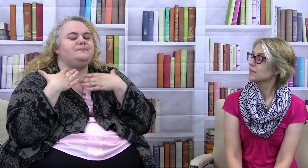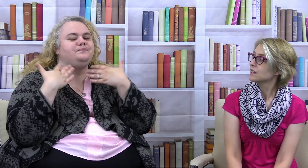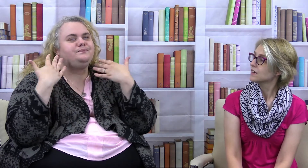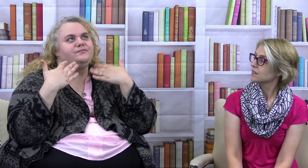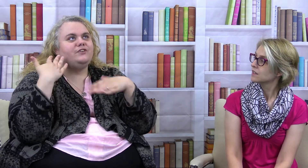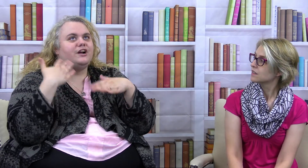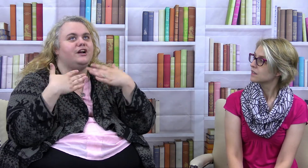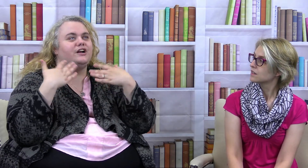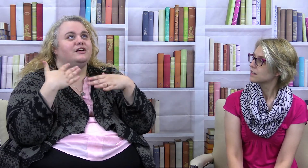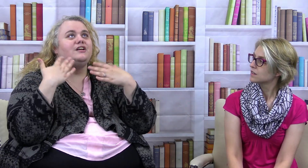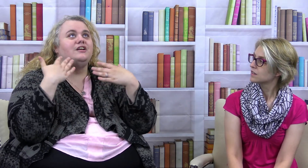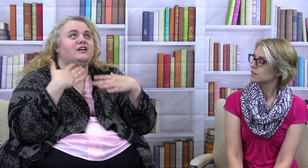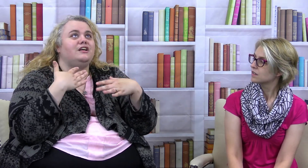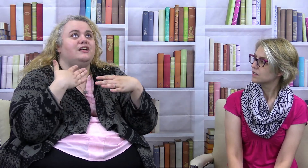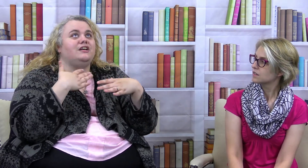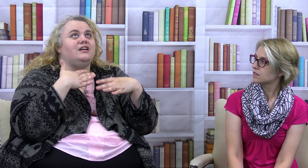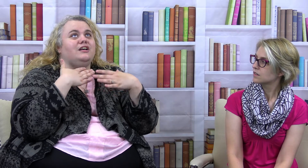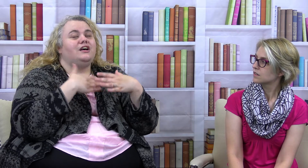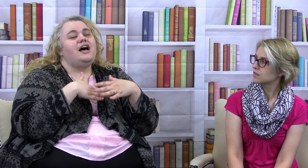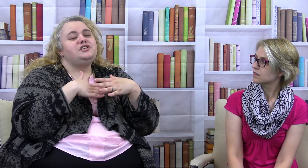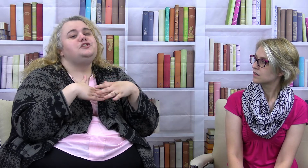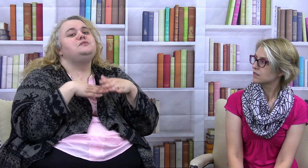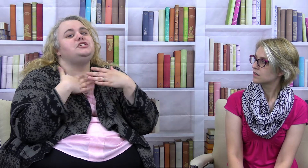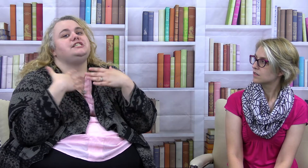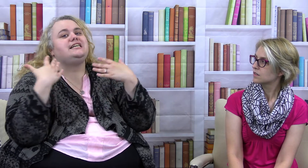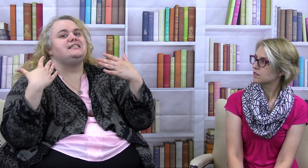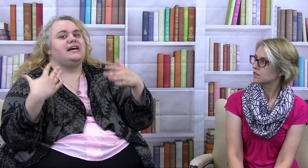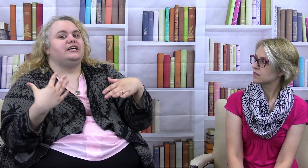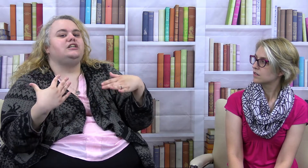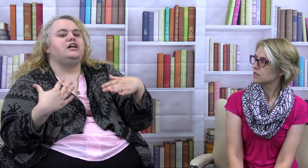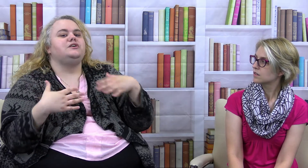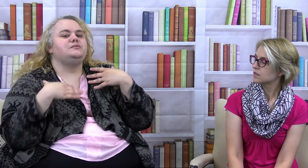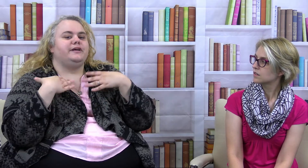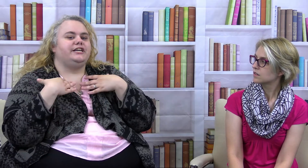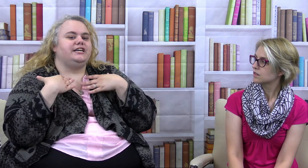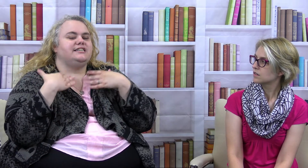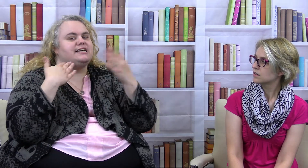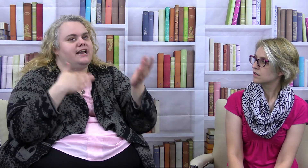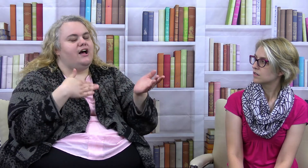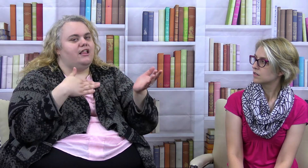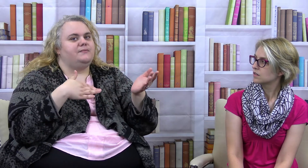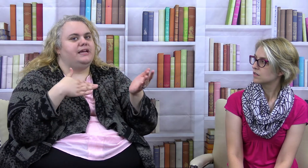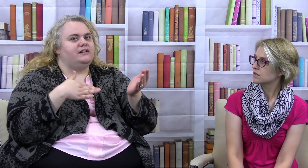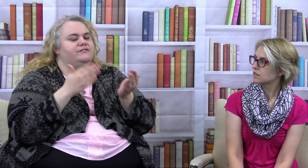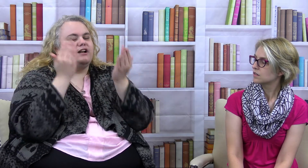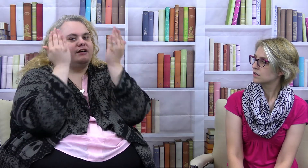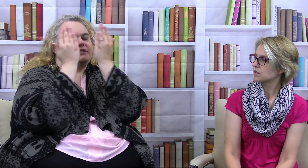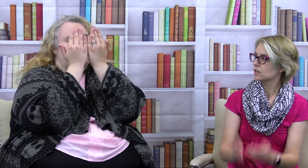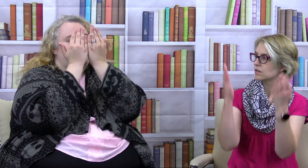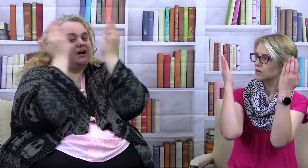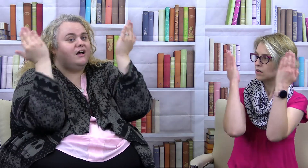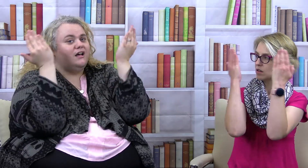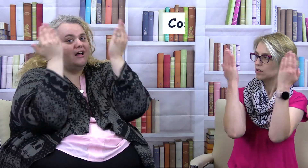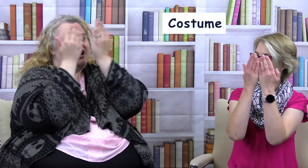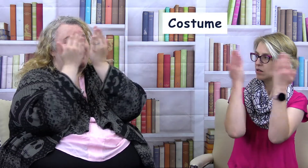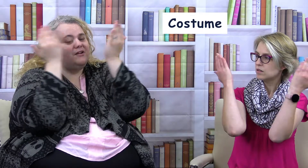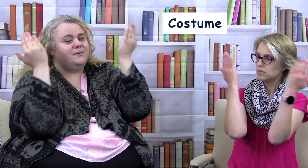for costumes you're just gonna sign clothes but you're gonna sign Halloween in front of. So Halloween